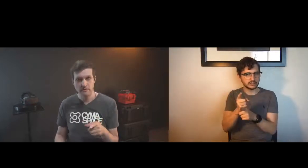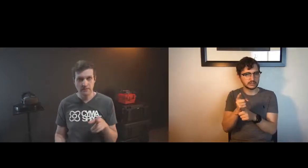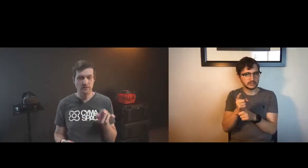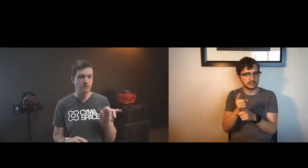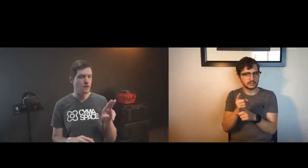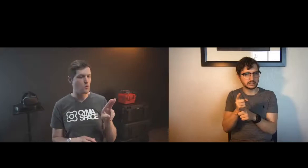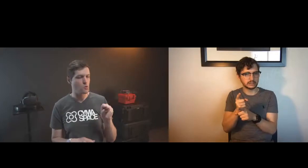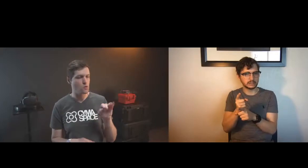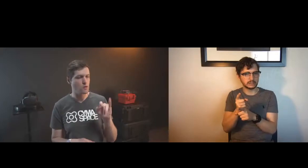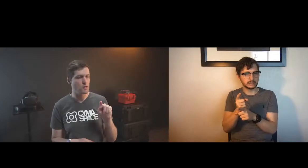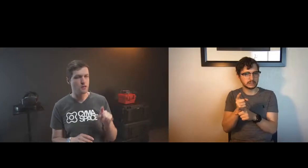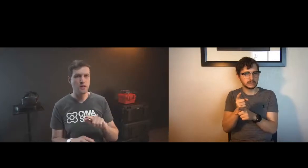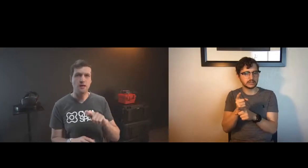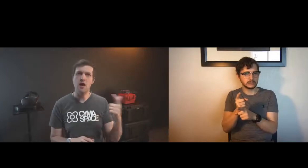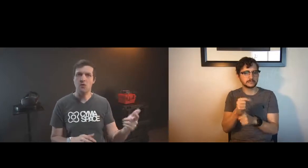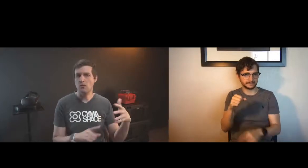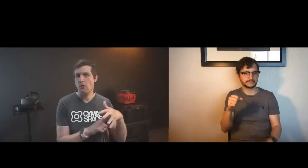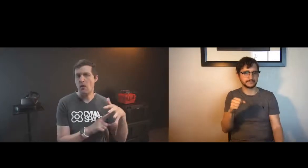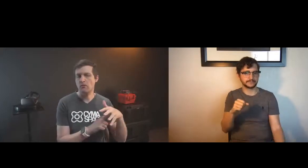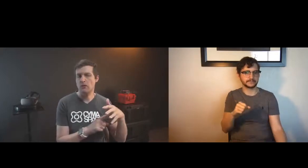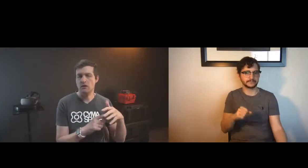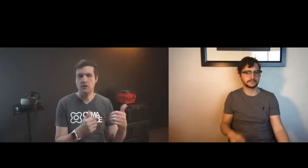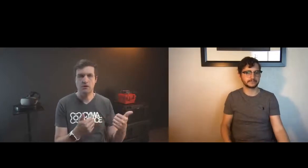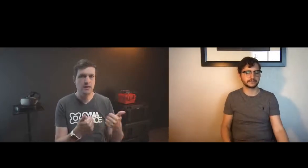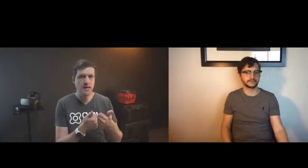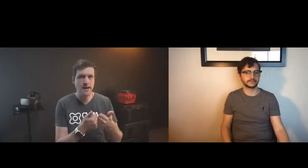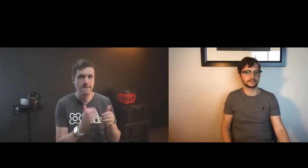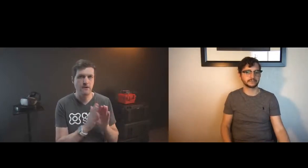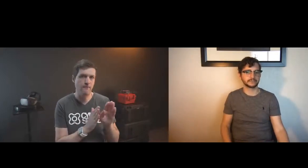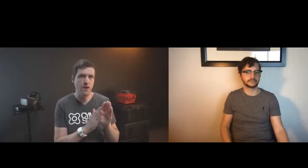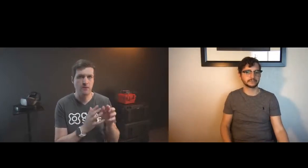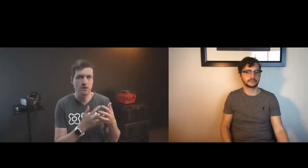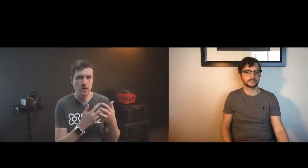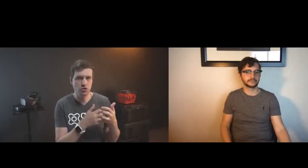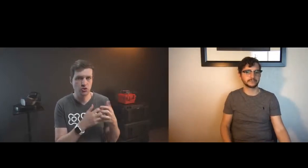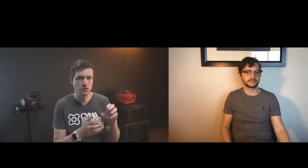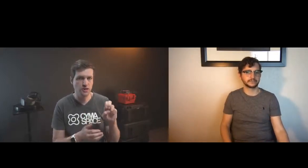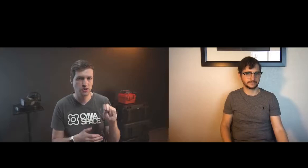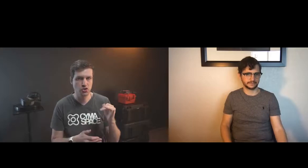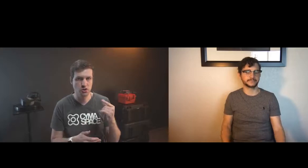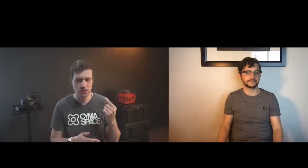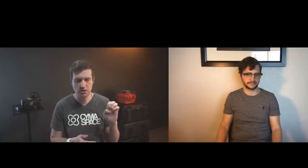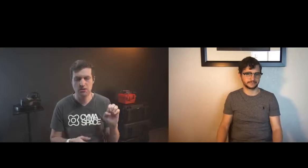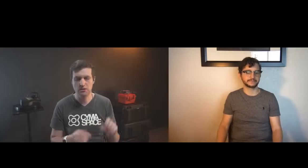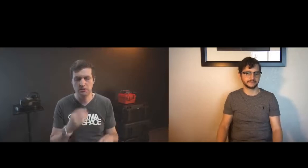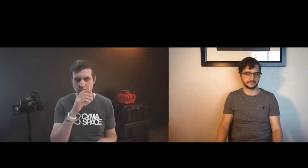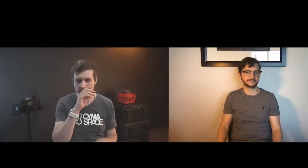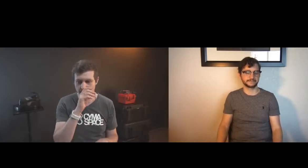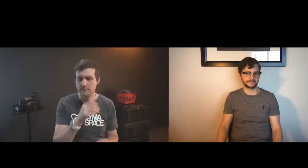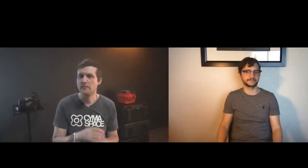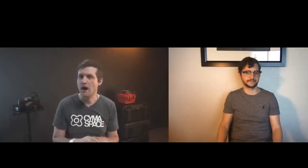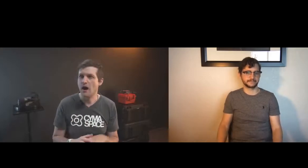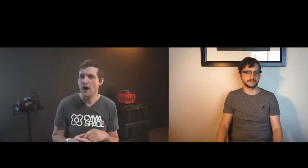did you use unity for that yeah unity and another popular game develop an engine